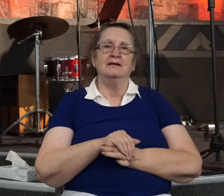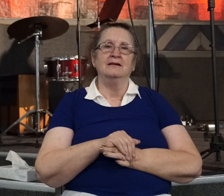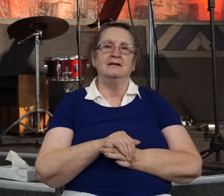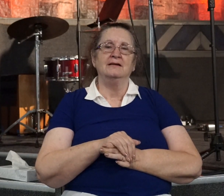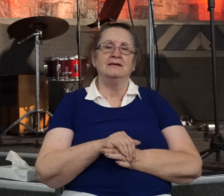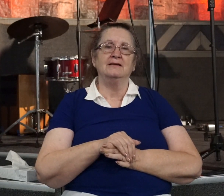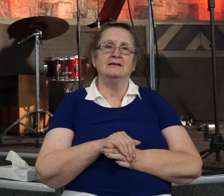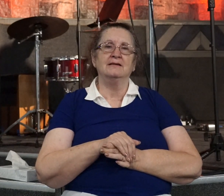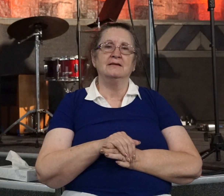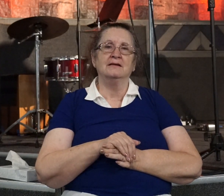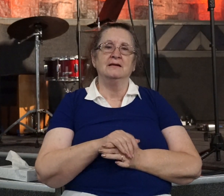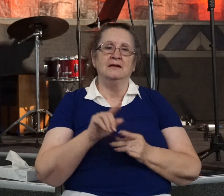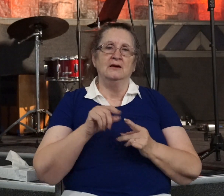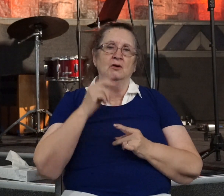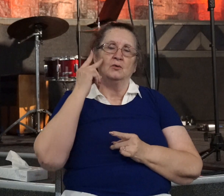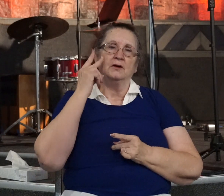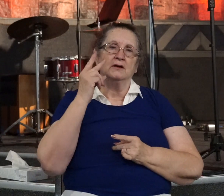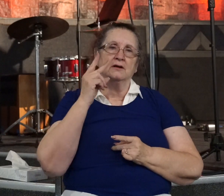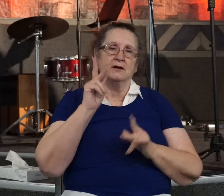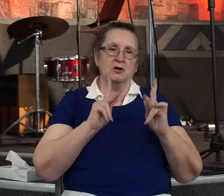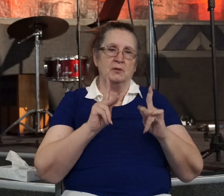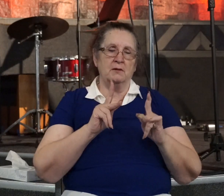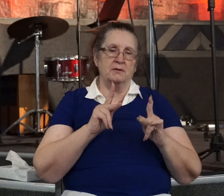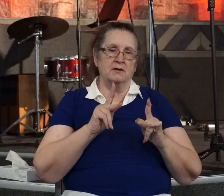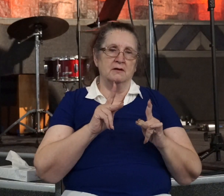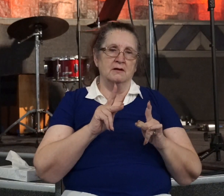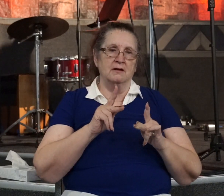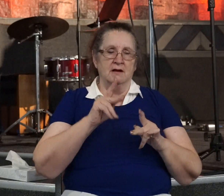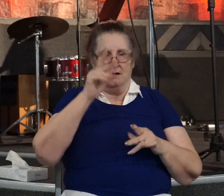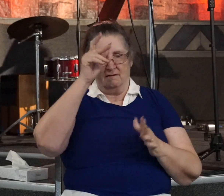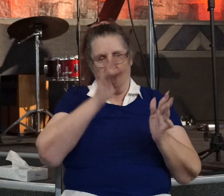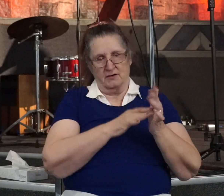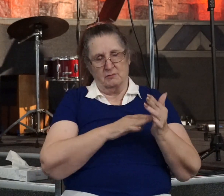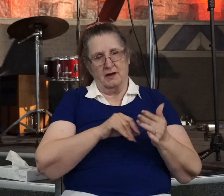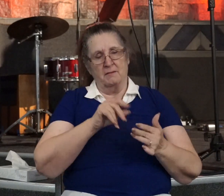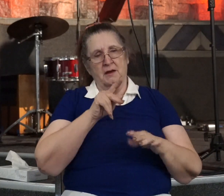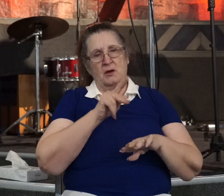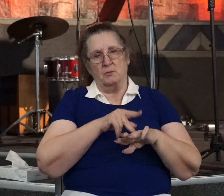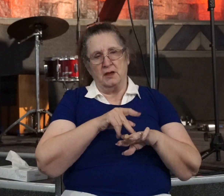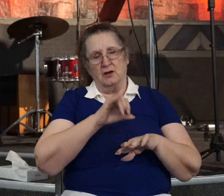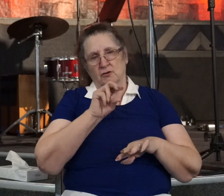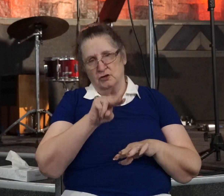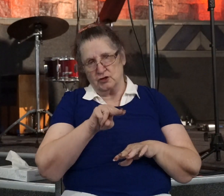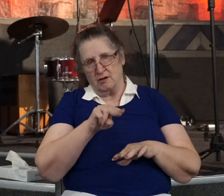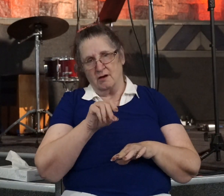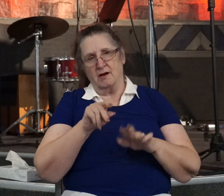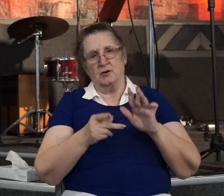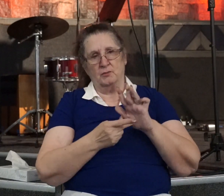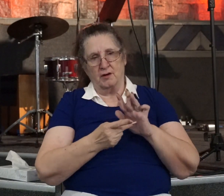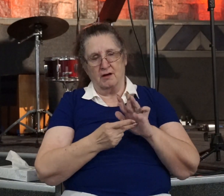When you look at guys from the Bible like Peter, John, Paul, Evangelist Philip,